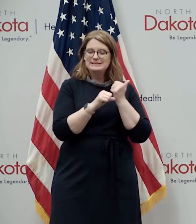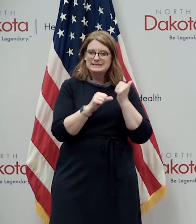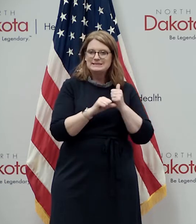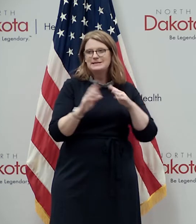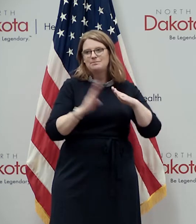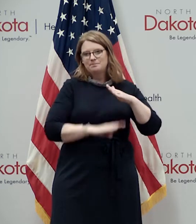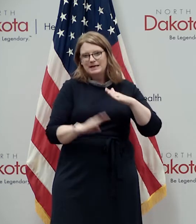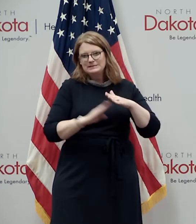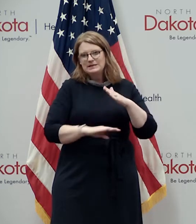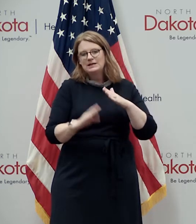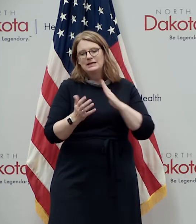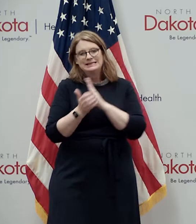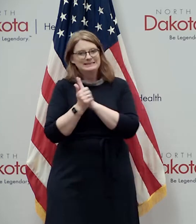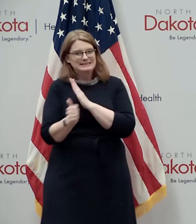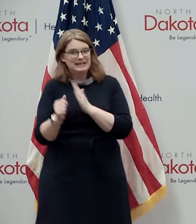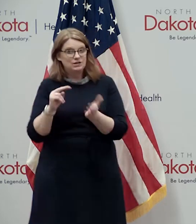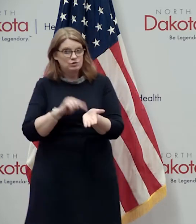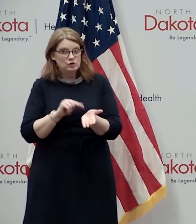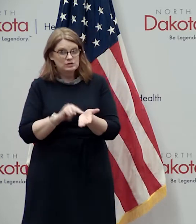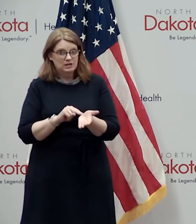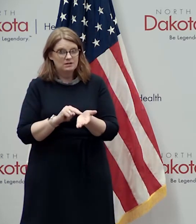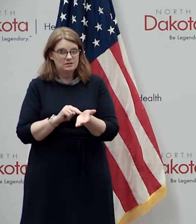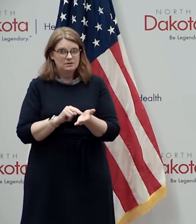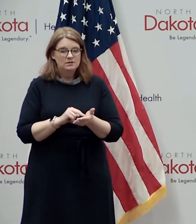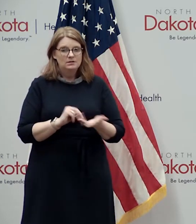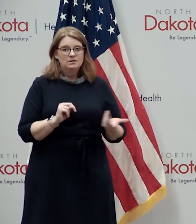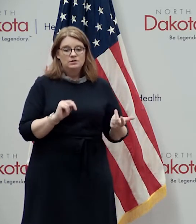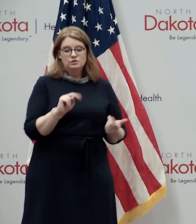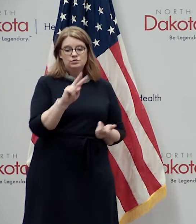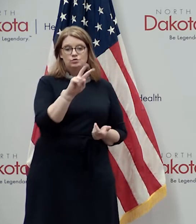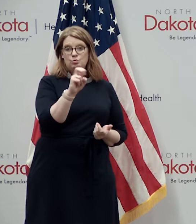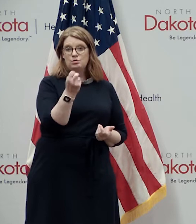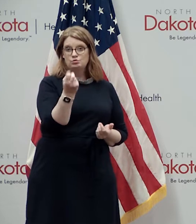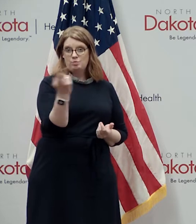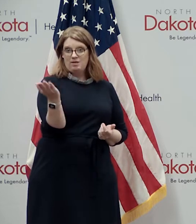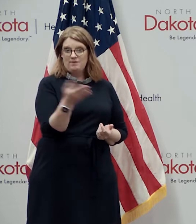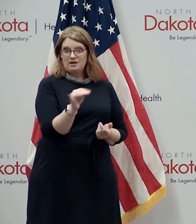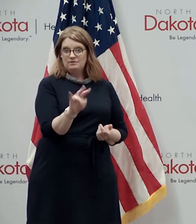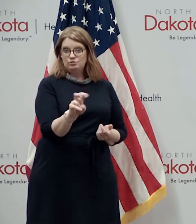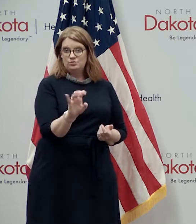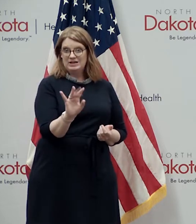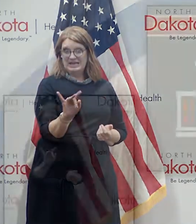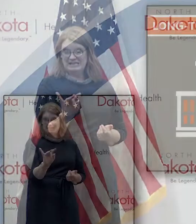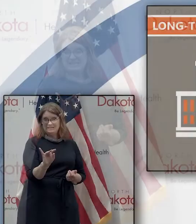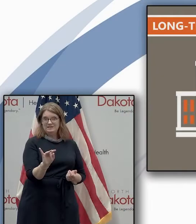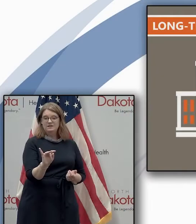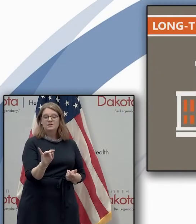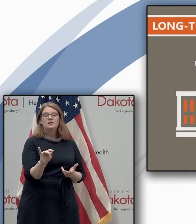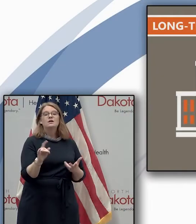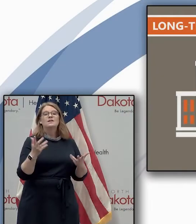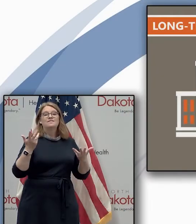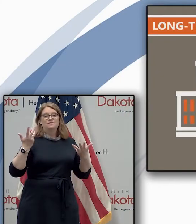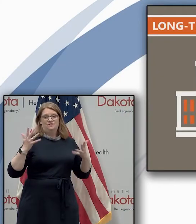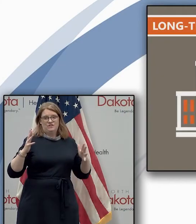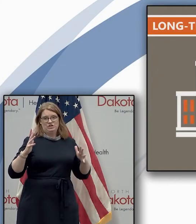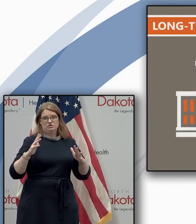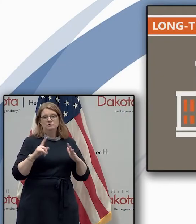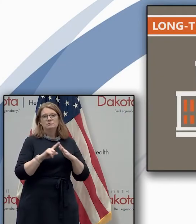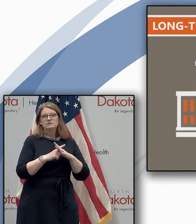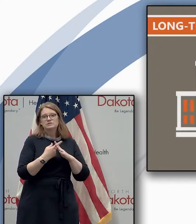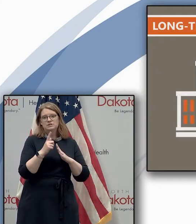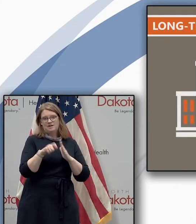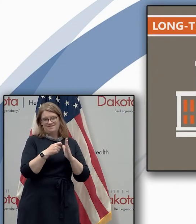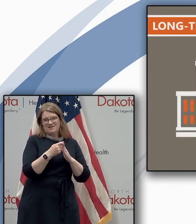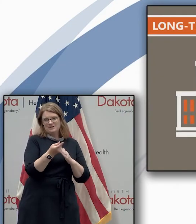basic care and every skilled nursing facility in the state 212 of the 218 have have completed and entered into phase